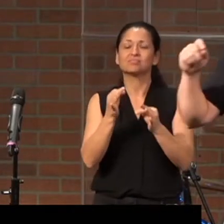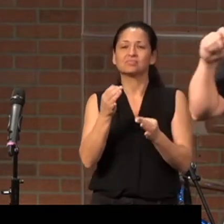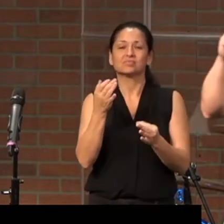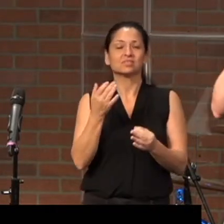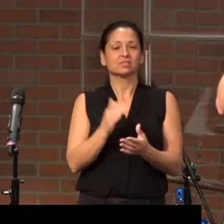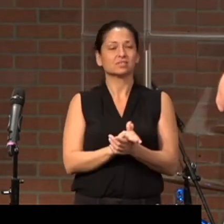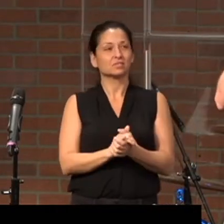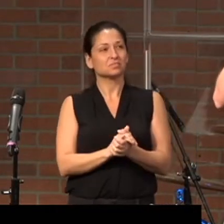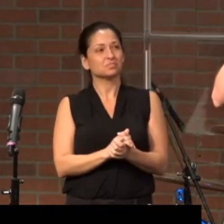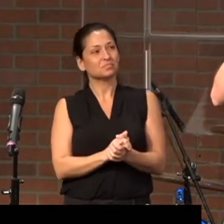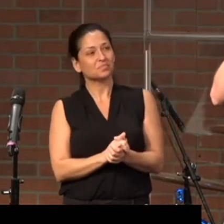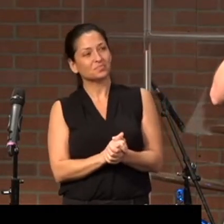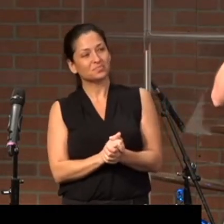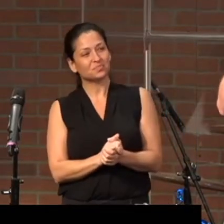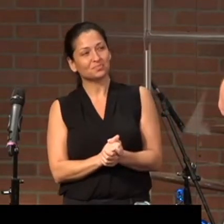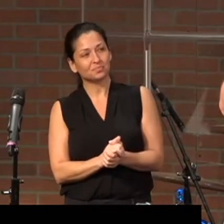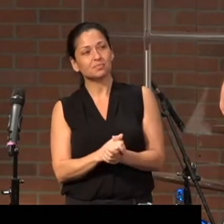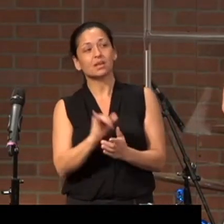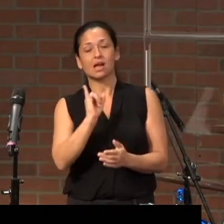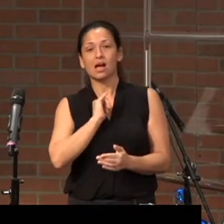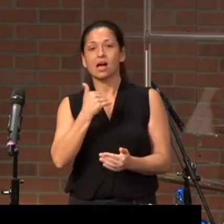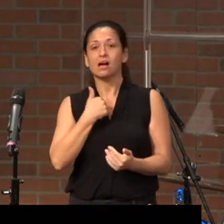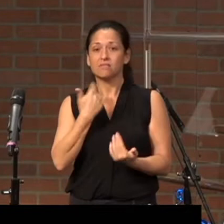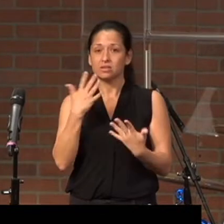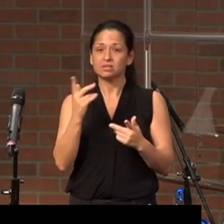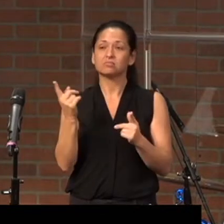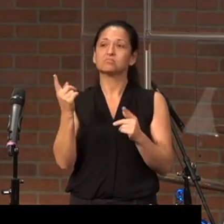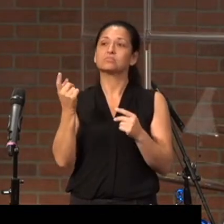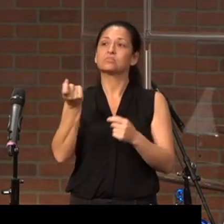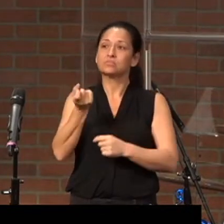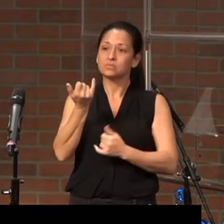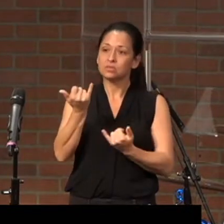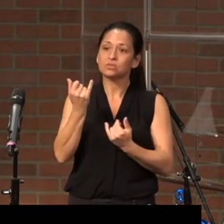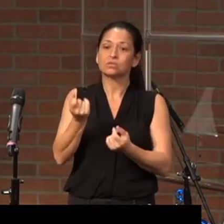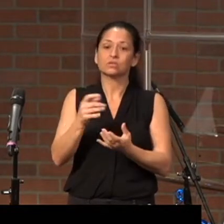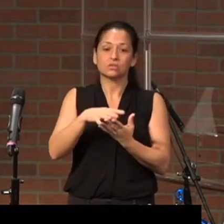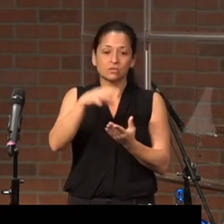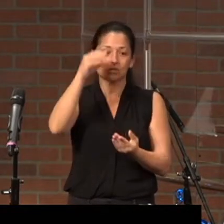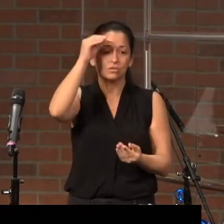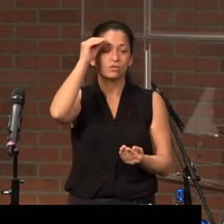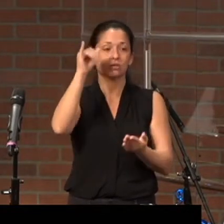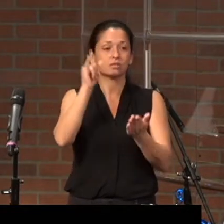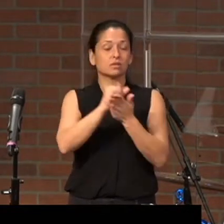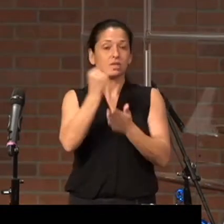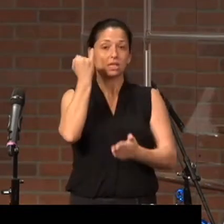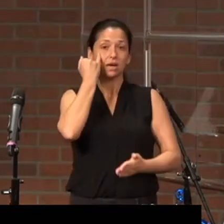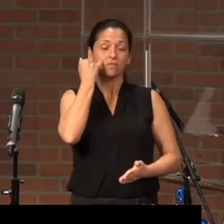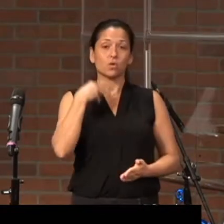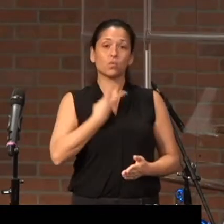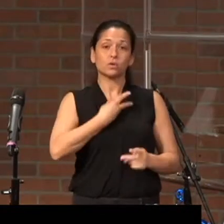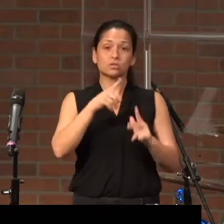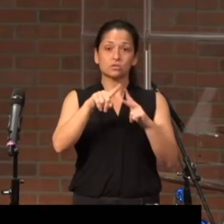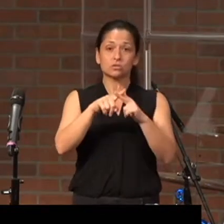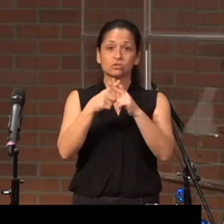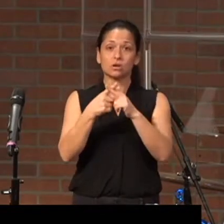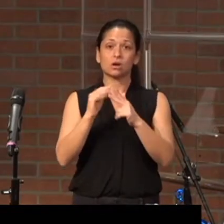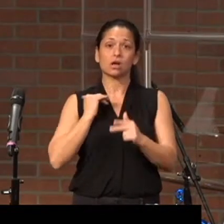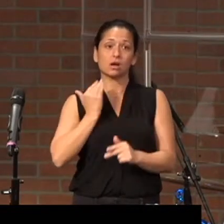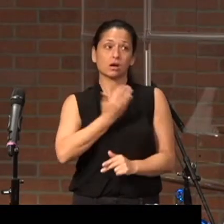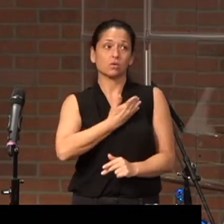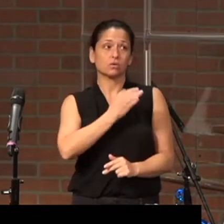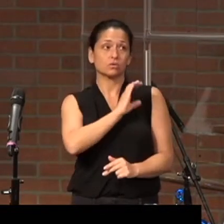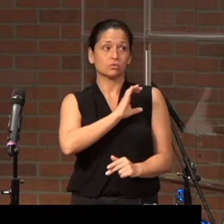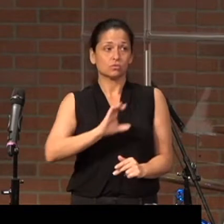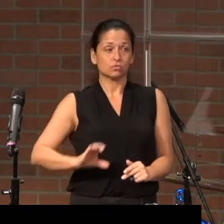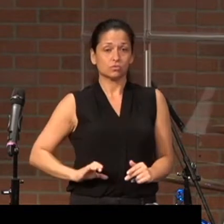minute. I have come to learn that if we start our Christian